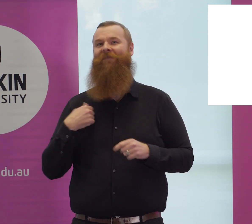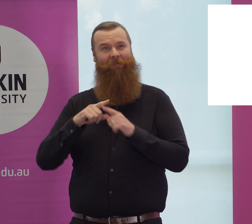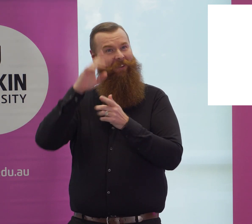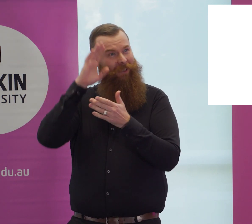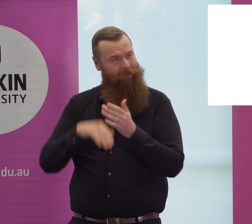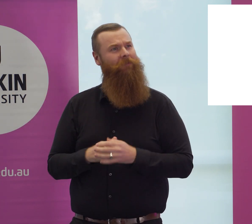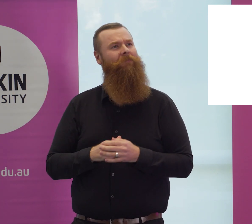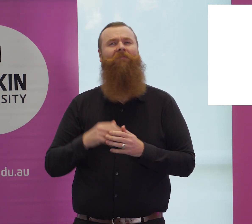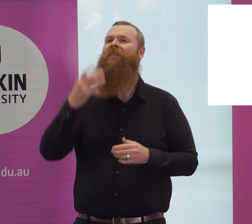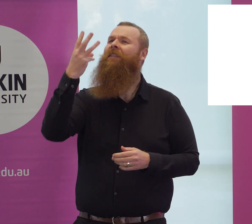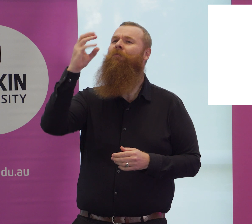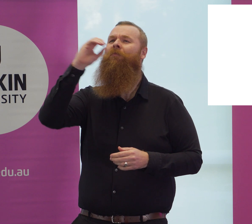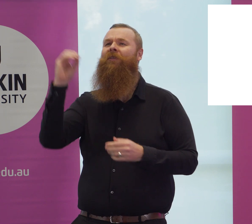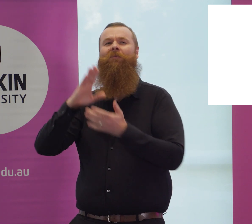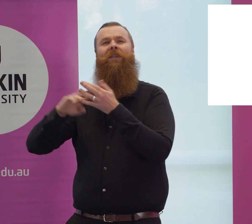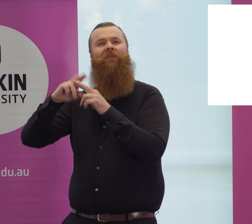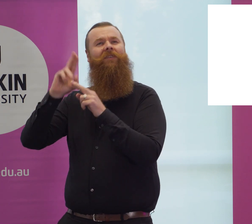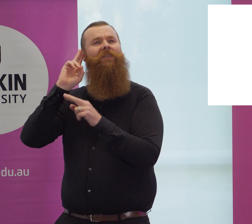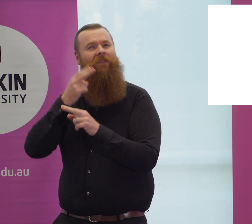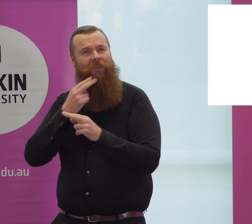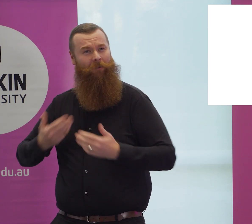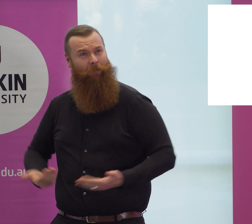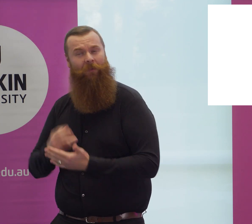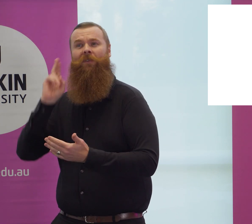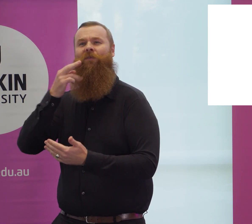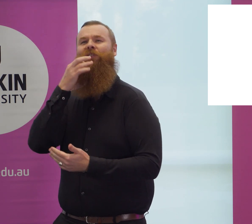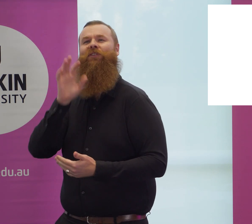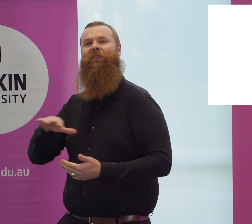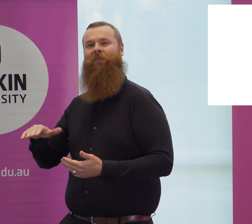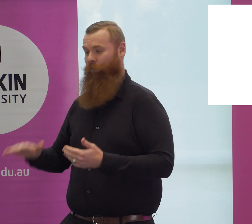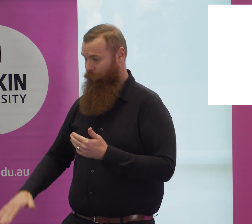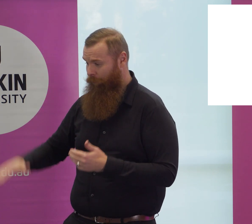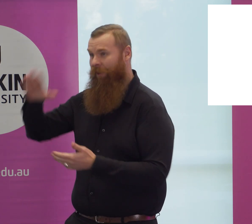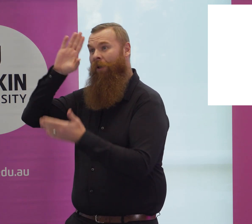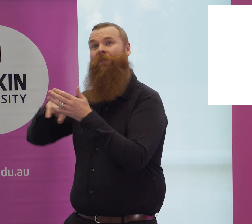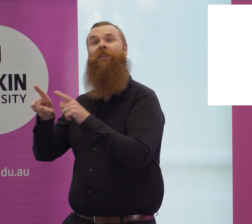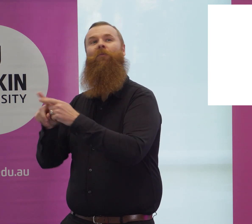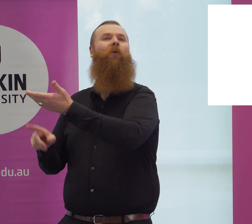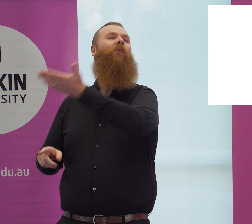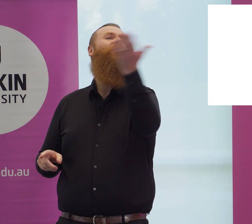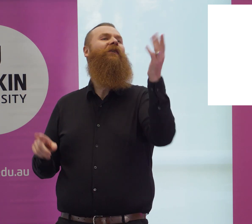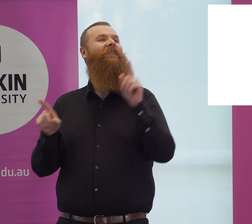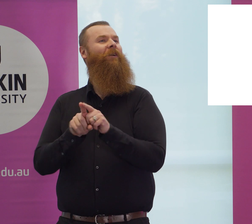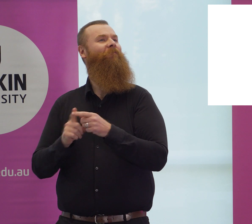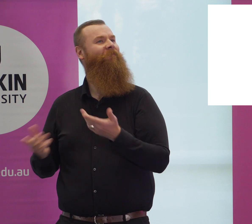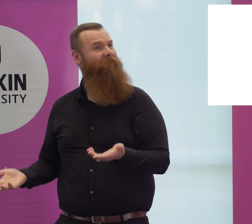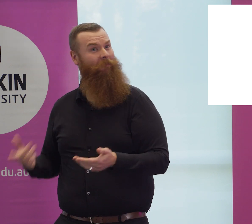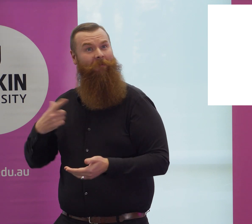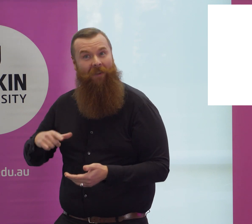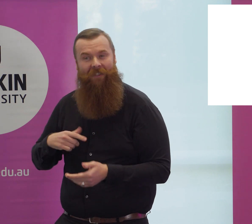I'm lucky to be like you. I'm one of only 3% of deaf kids who grew up with deaf parents. And